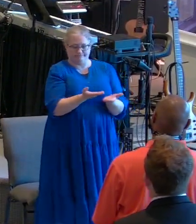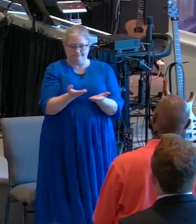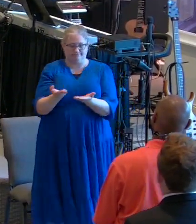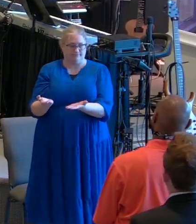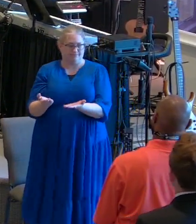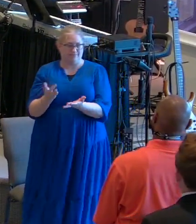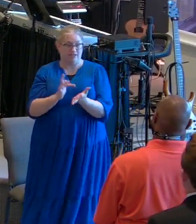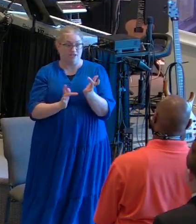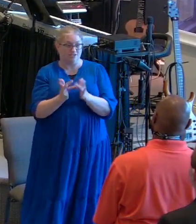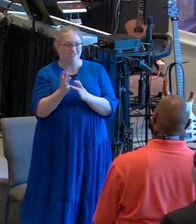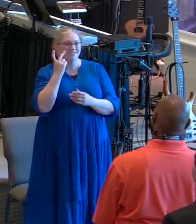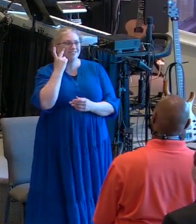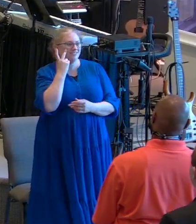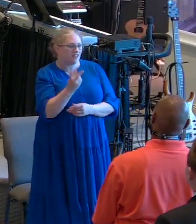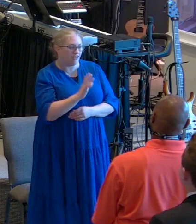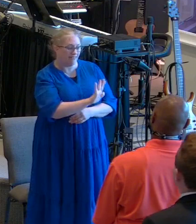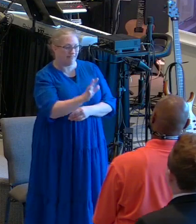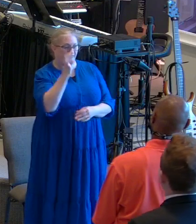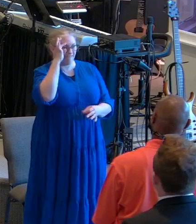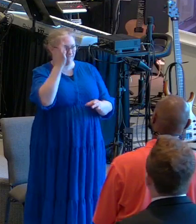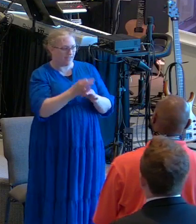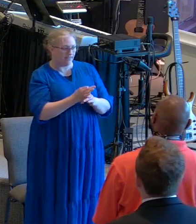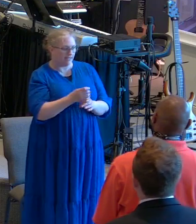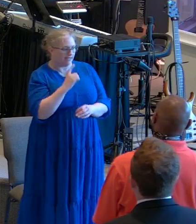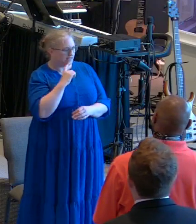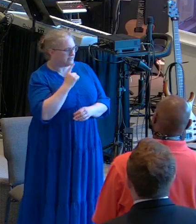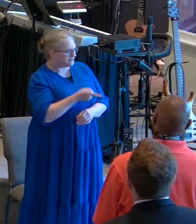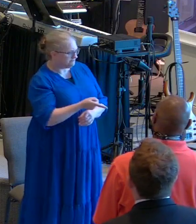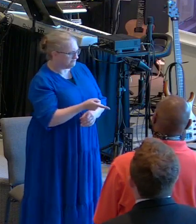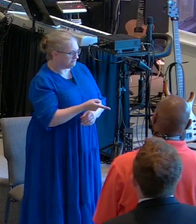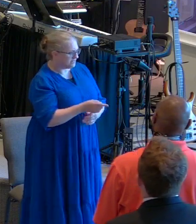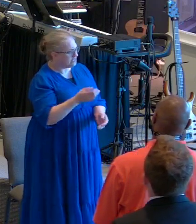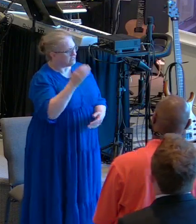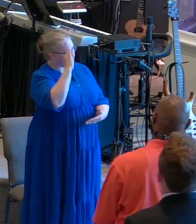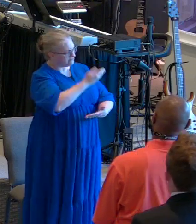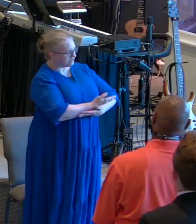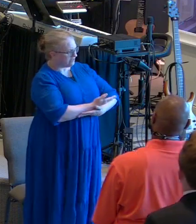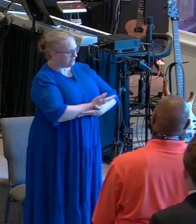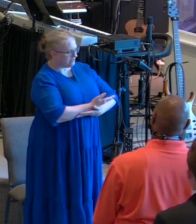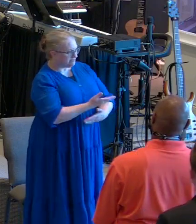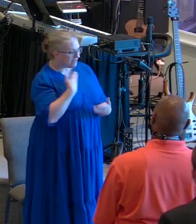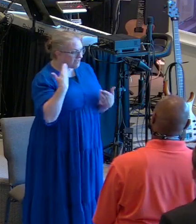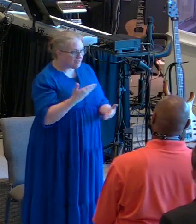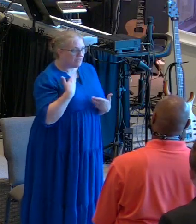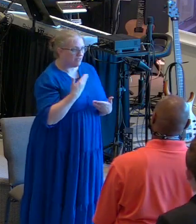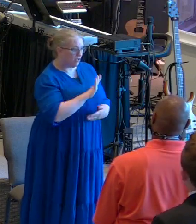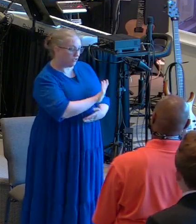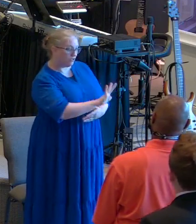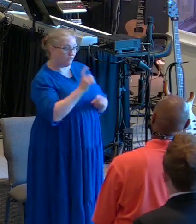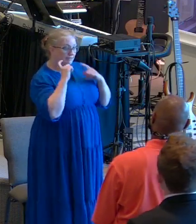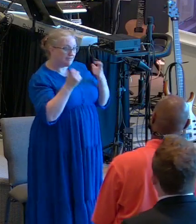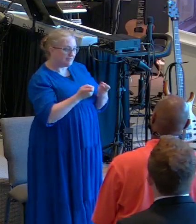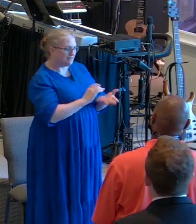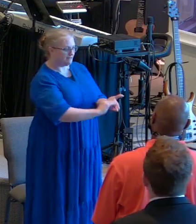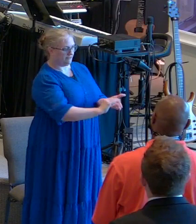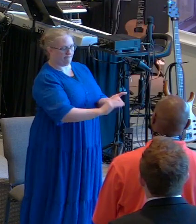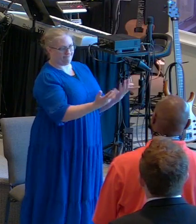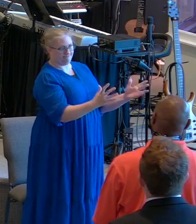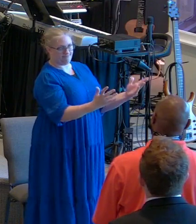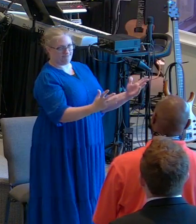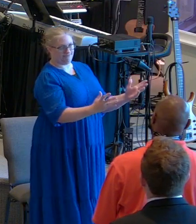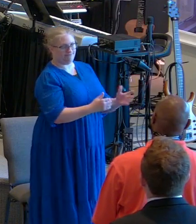And Jesus, seeing their faith, said unto the sick of the palsy, Son, be of good cheer. Thy sins be forgiven thee.